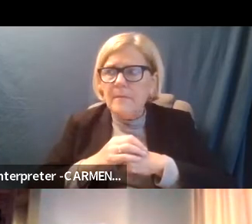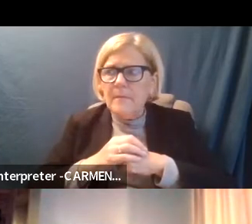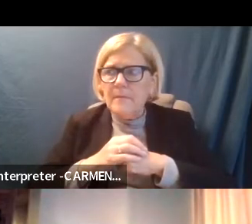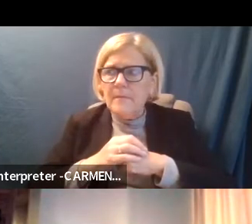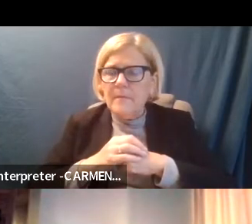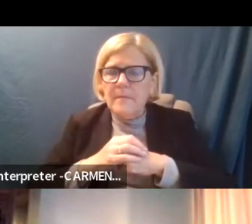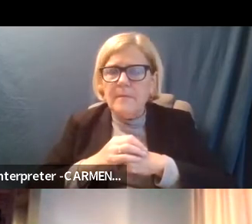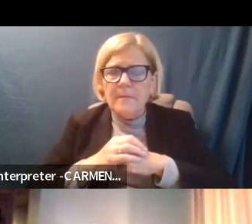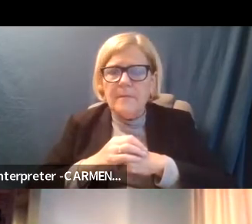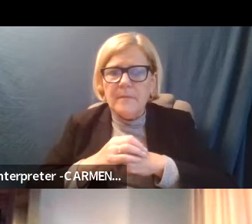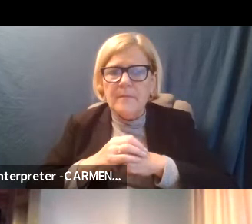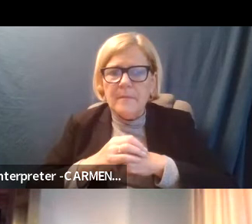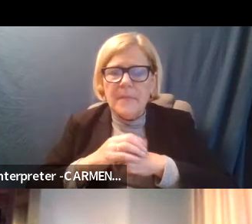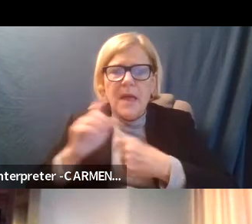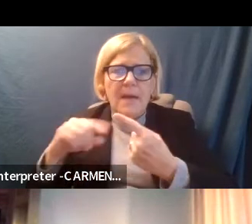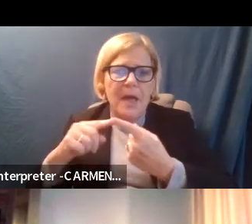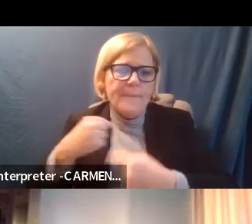about me.